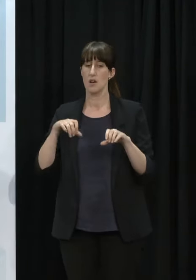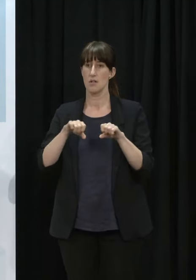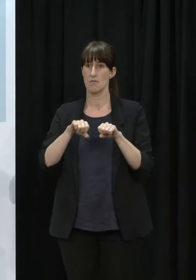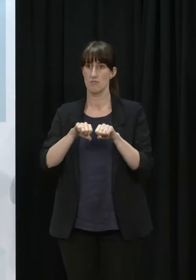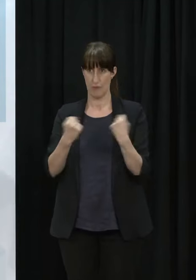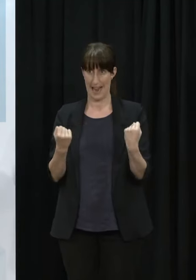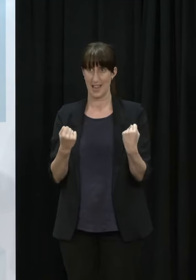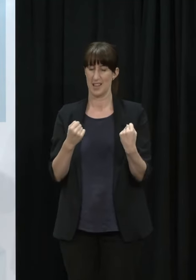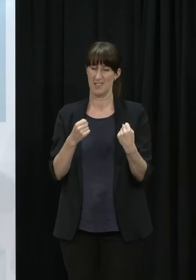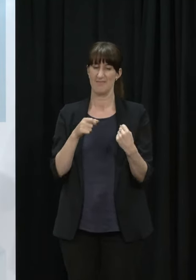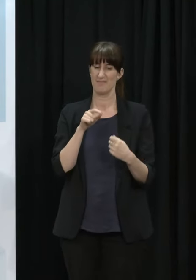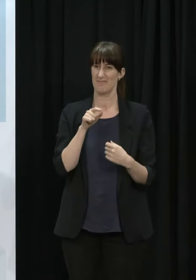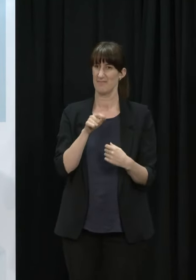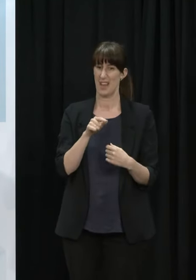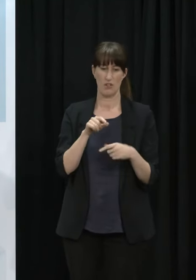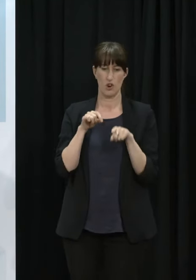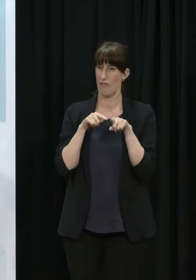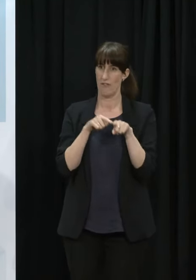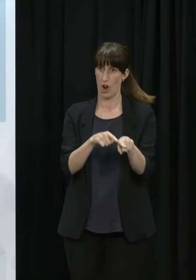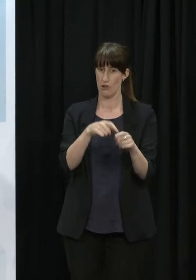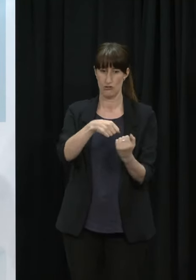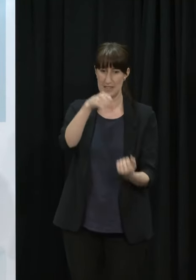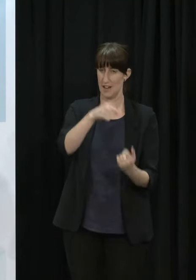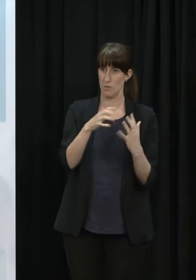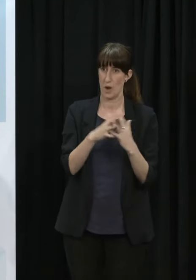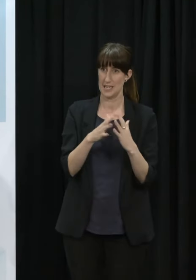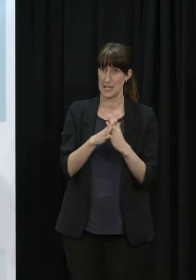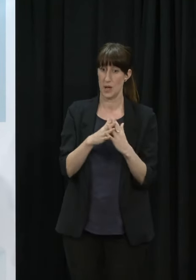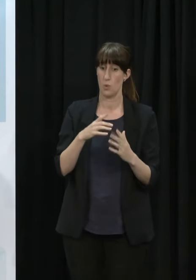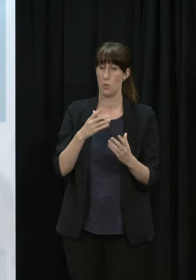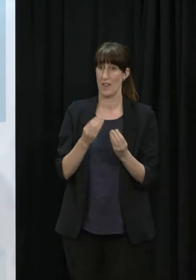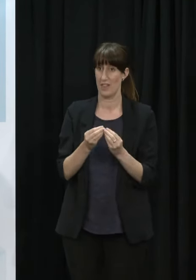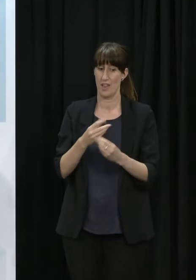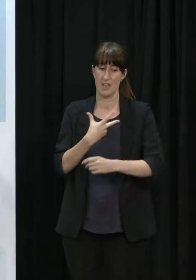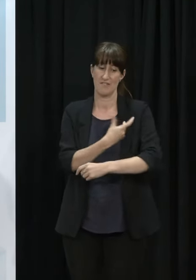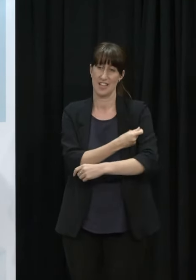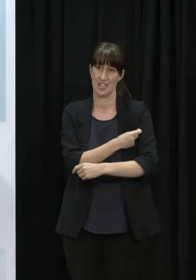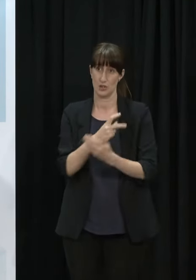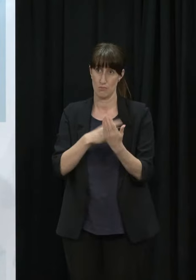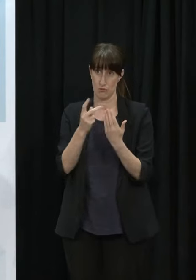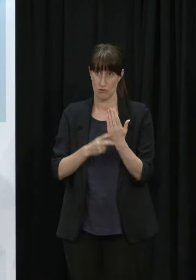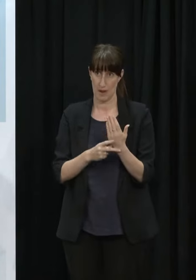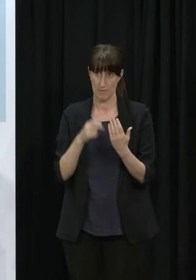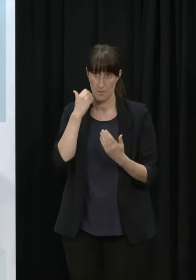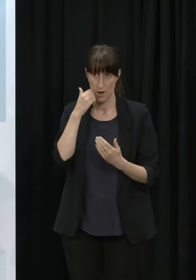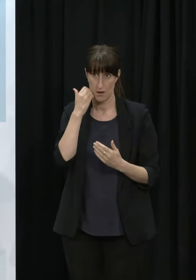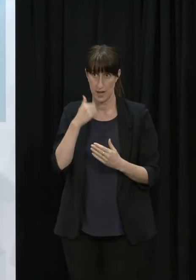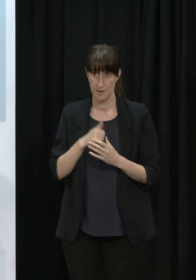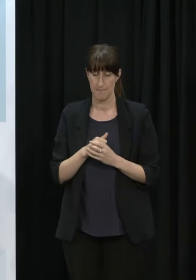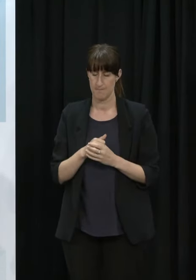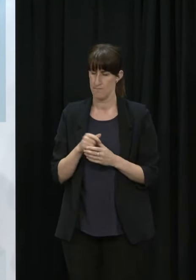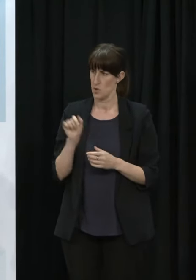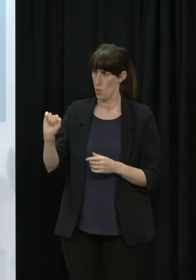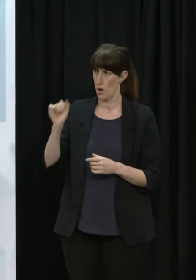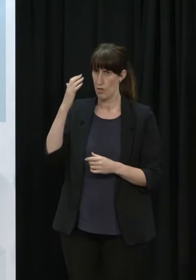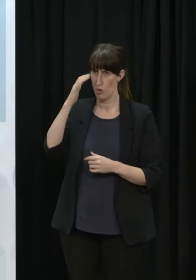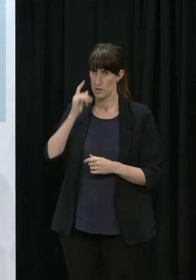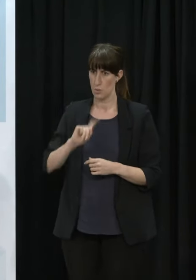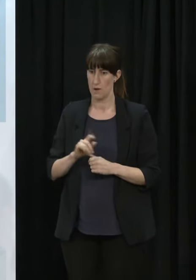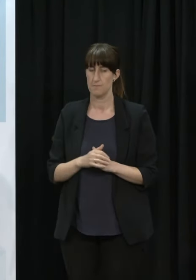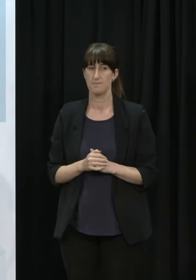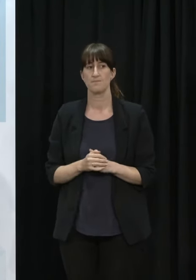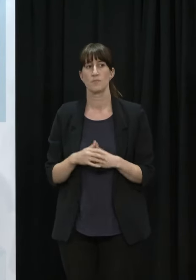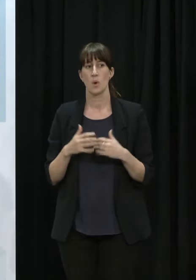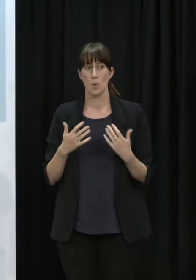and I obviously have not had the opportunity to do that yet I have been meeting Minister Henare and I have been meeting with the Māori Council